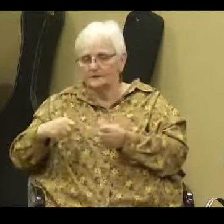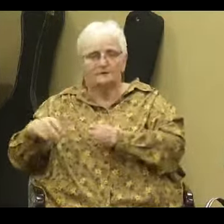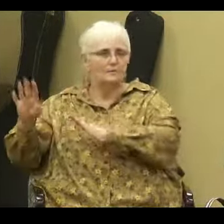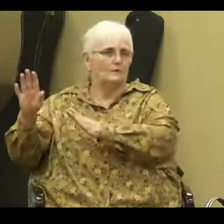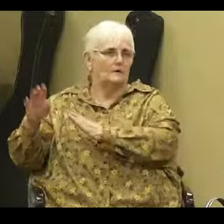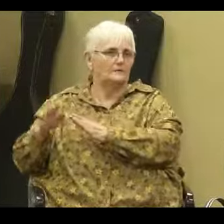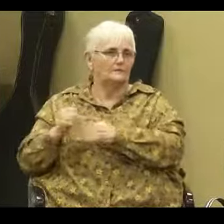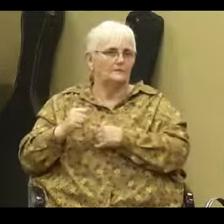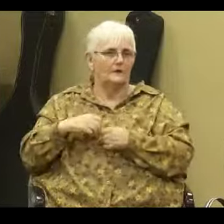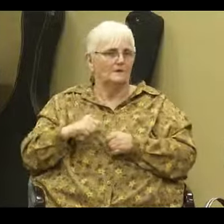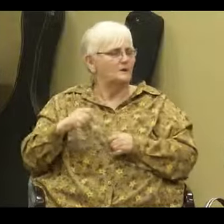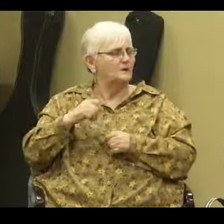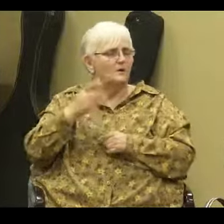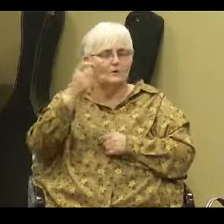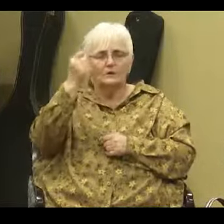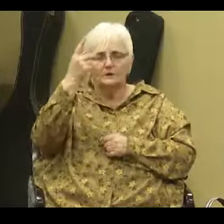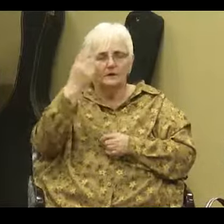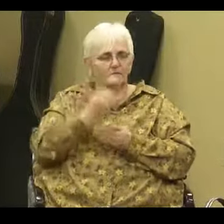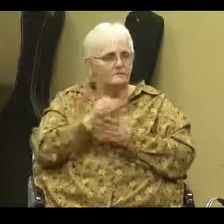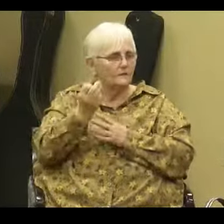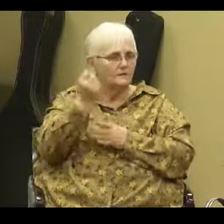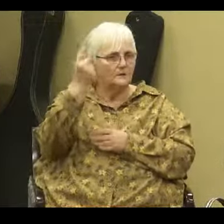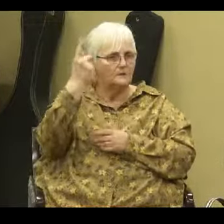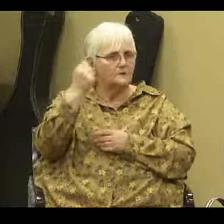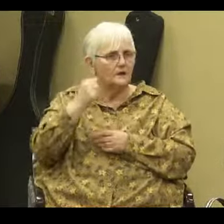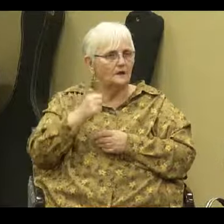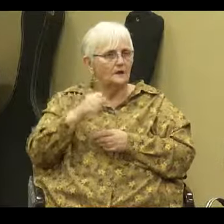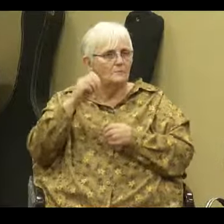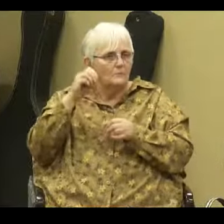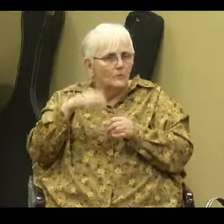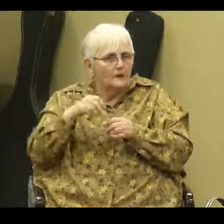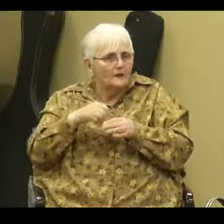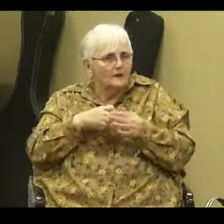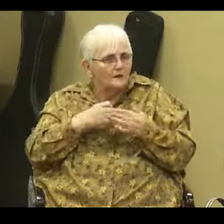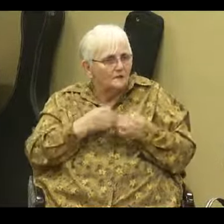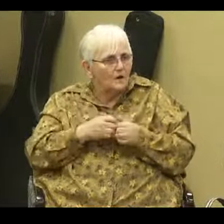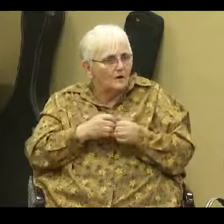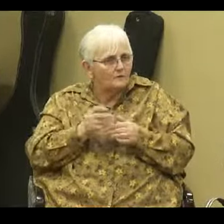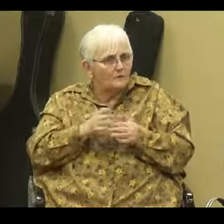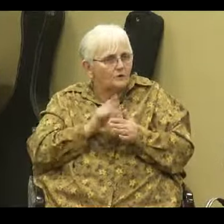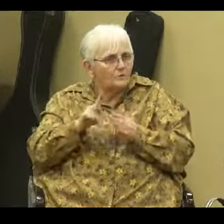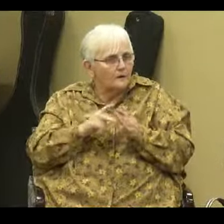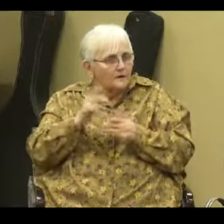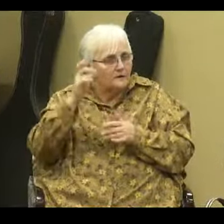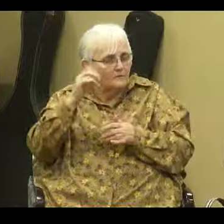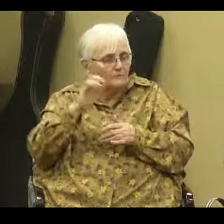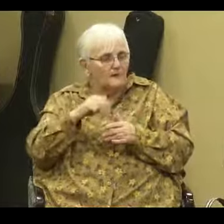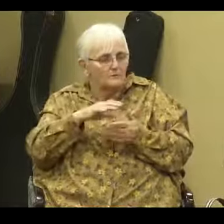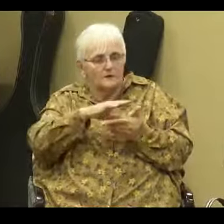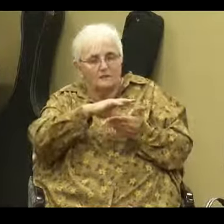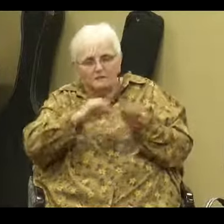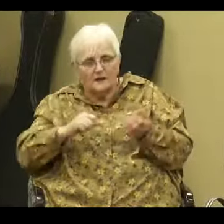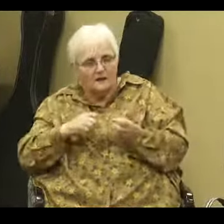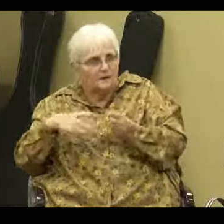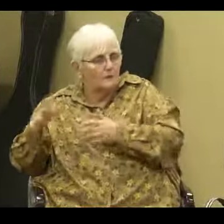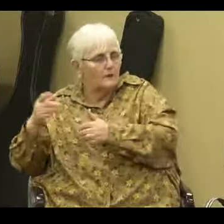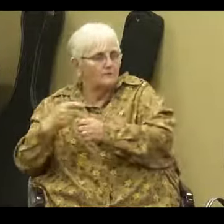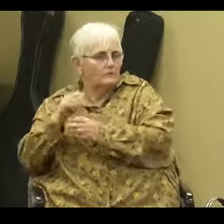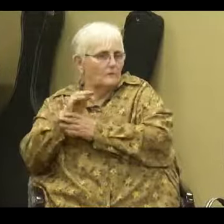There was no understanding. Okay, it was sown in his heart but the devil was able to snatch that away because